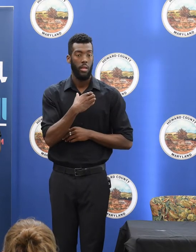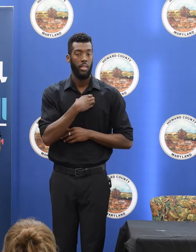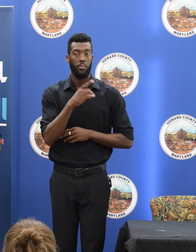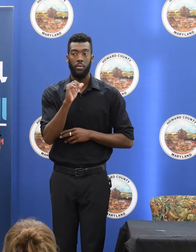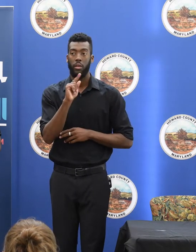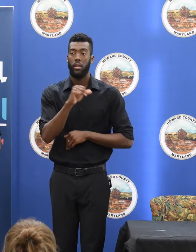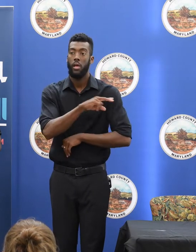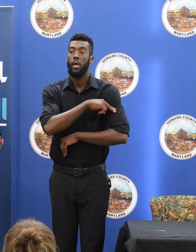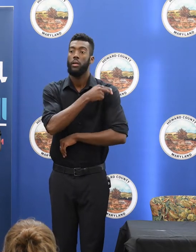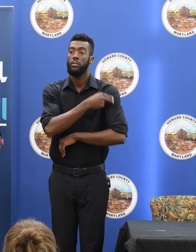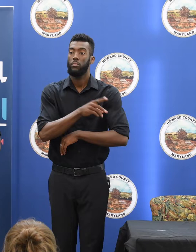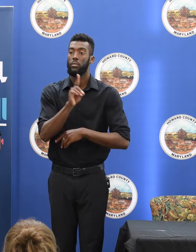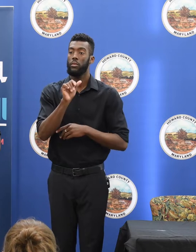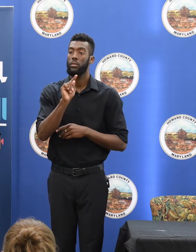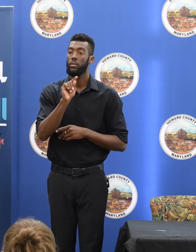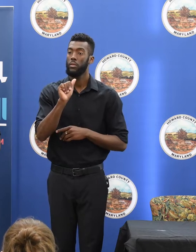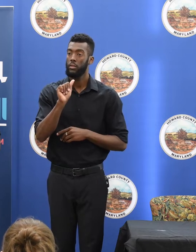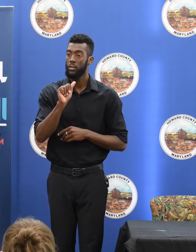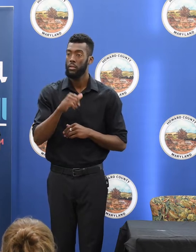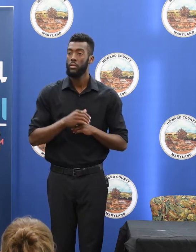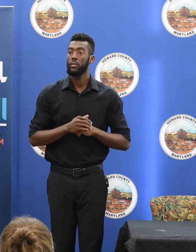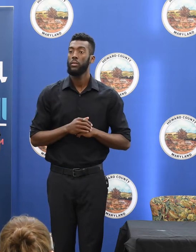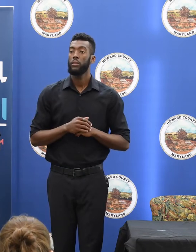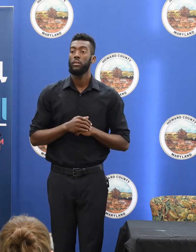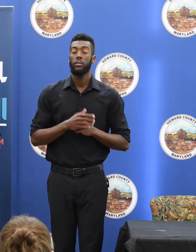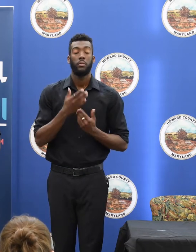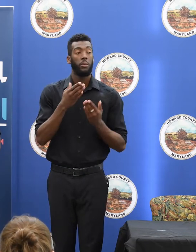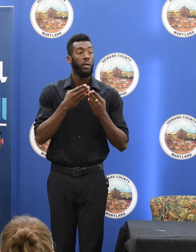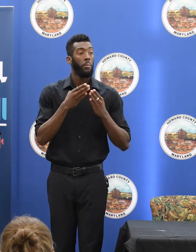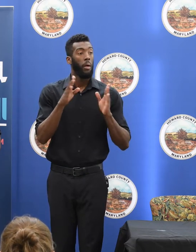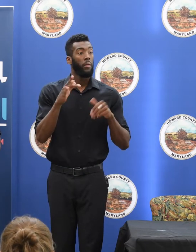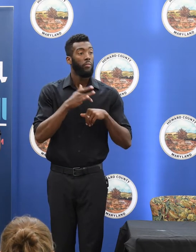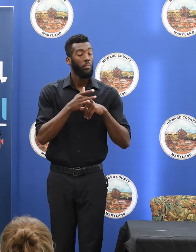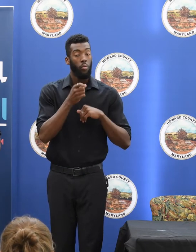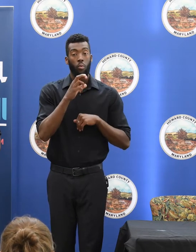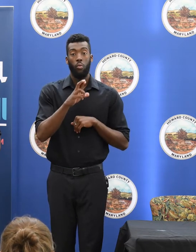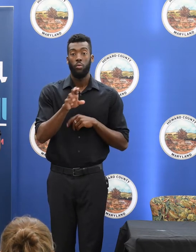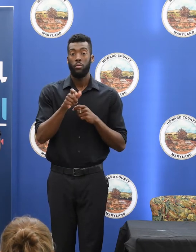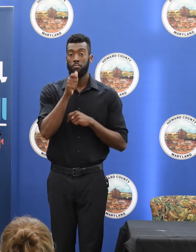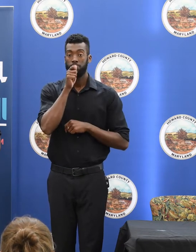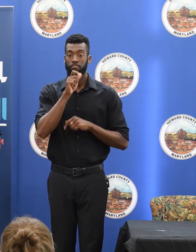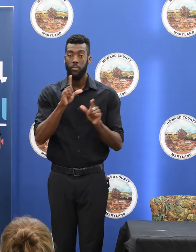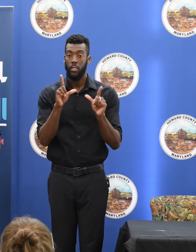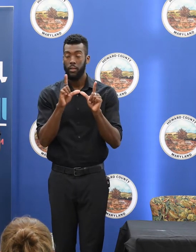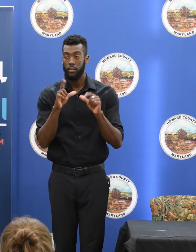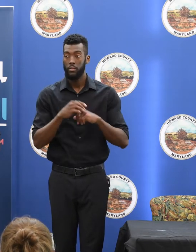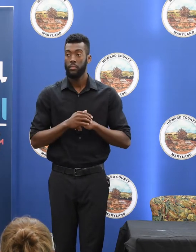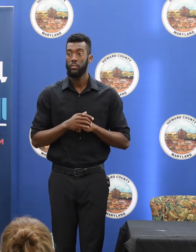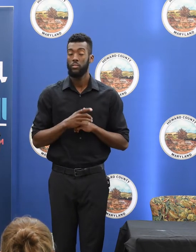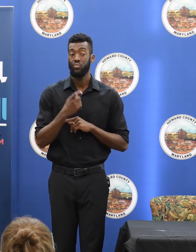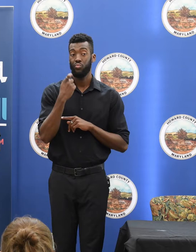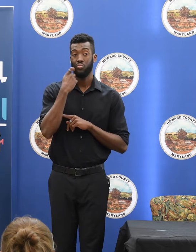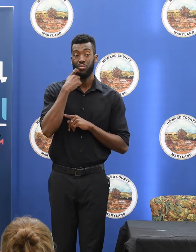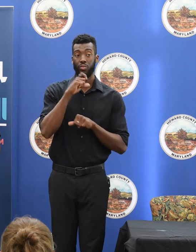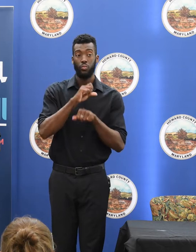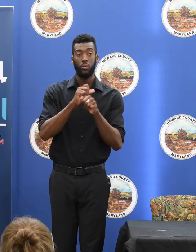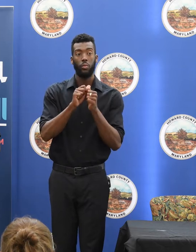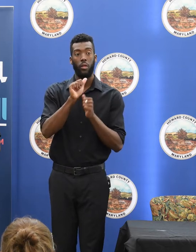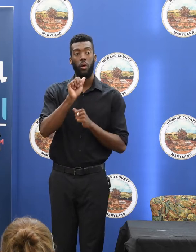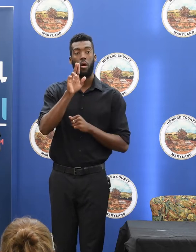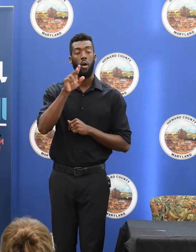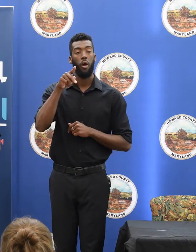hospital data, data that are publicly available or licensed. Most recently been working with the all-payer claims database,